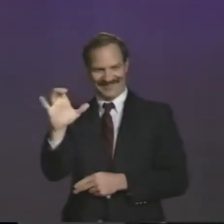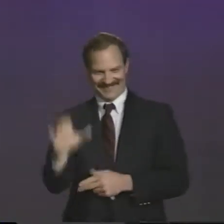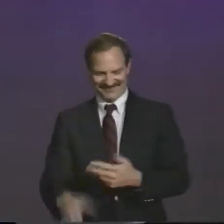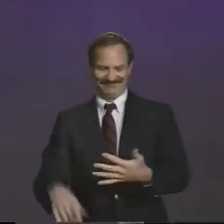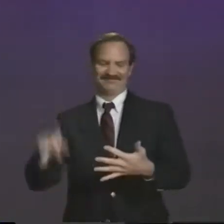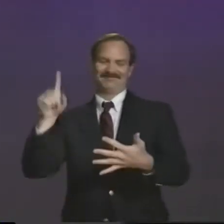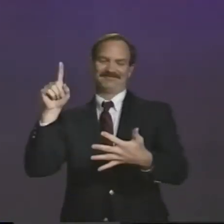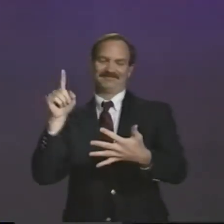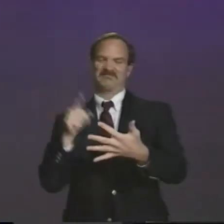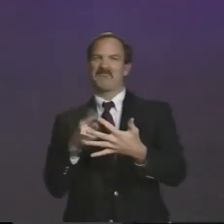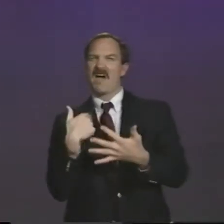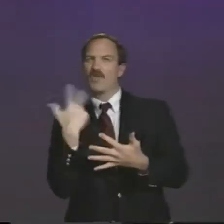Nordic.